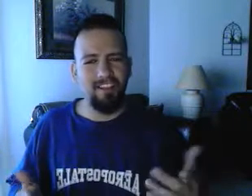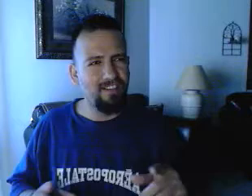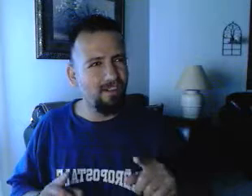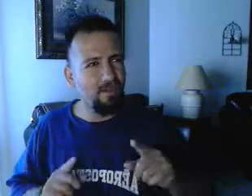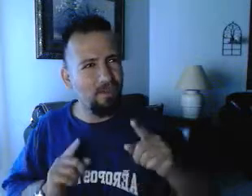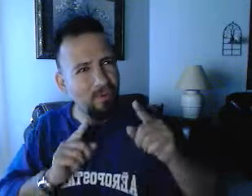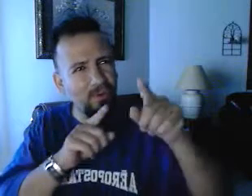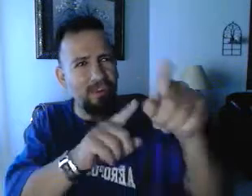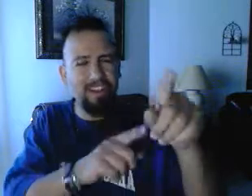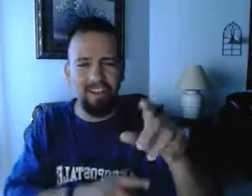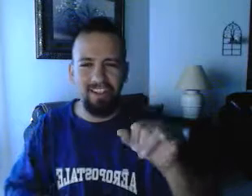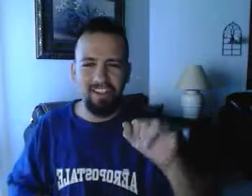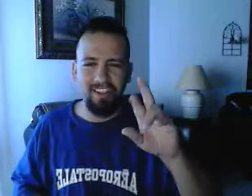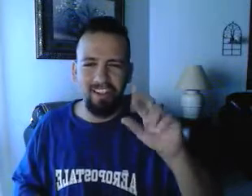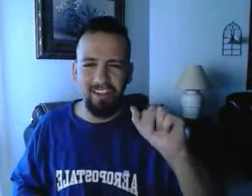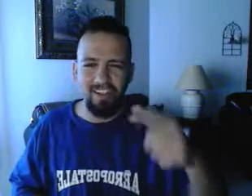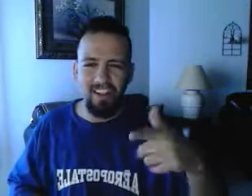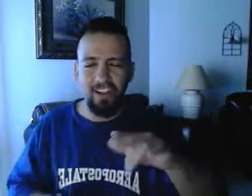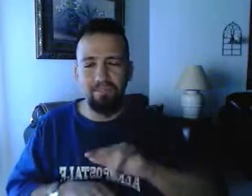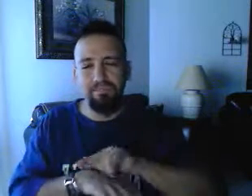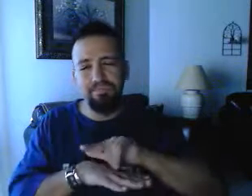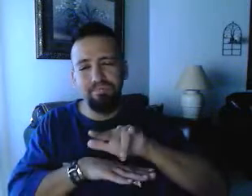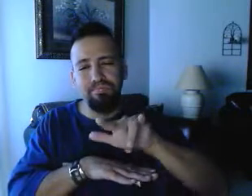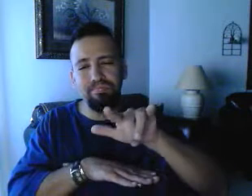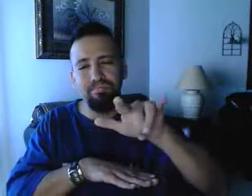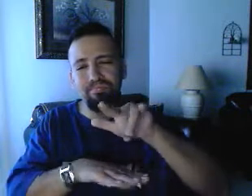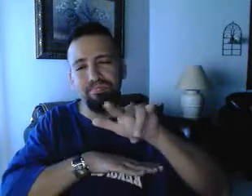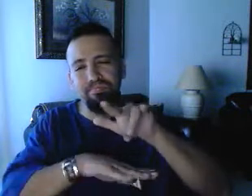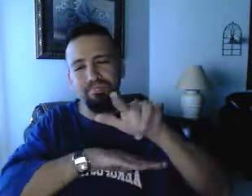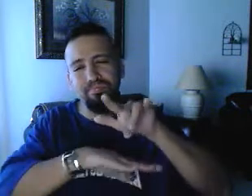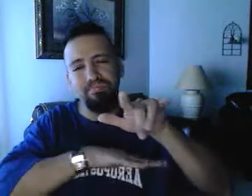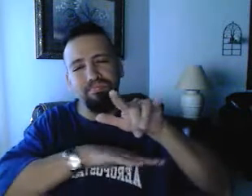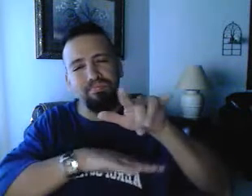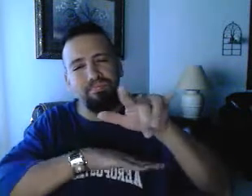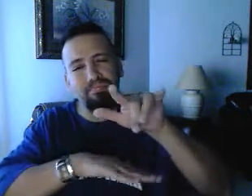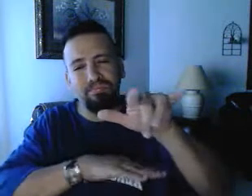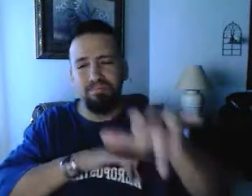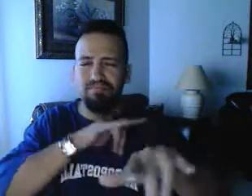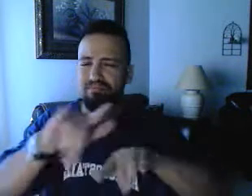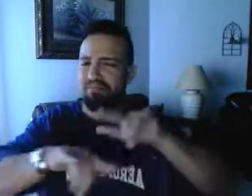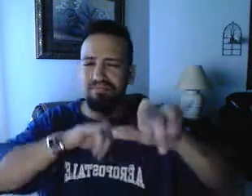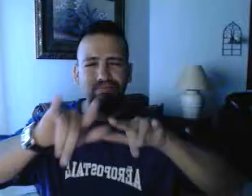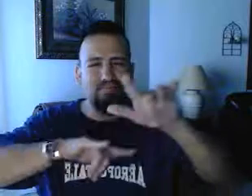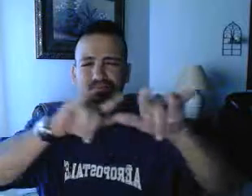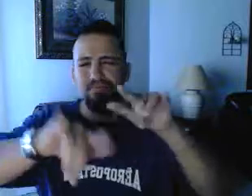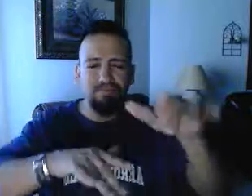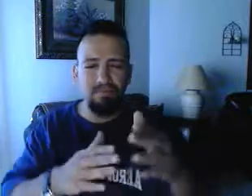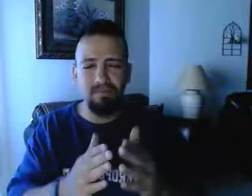American win... . . . . .